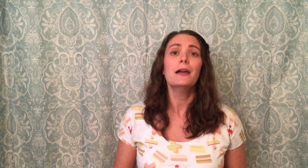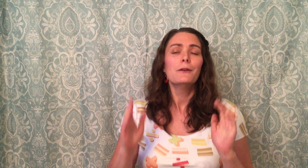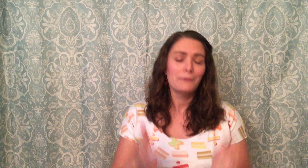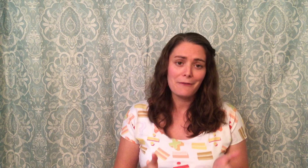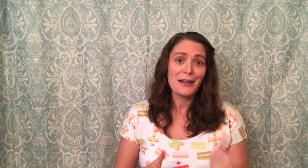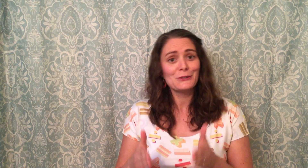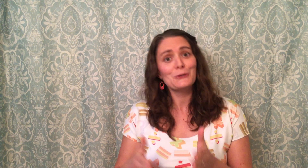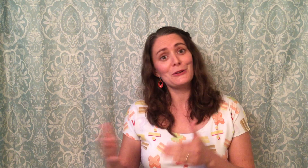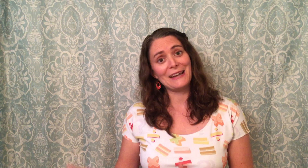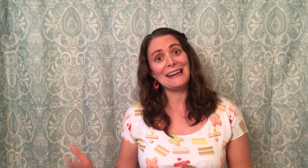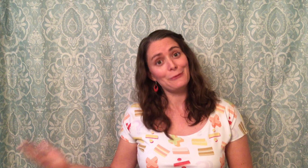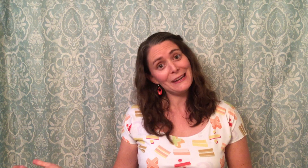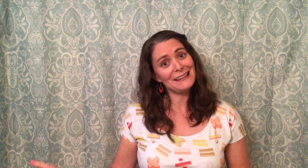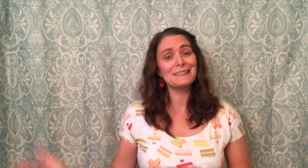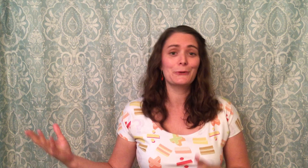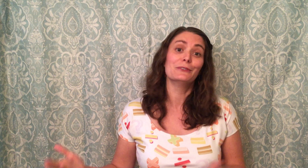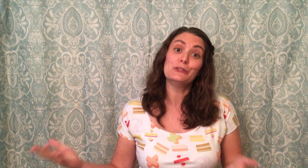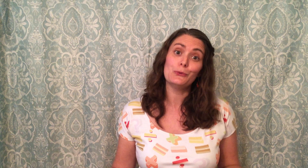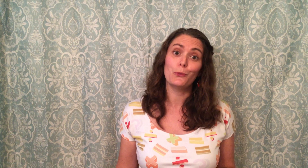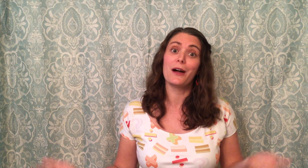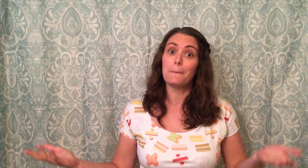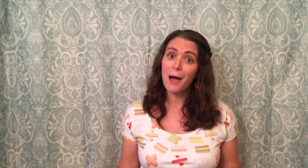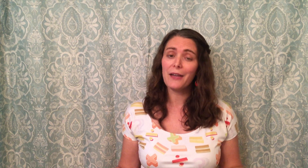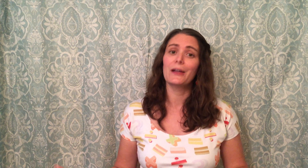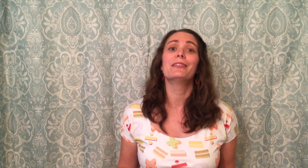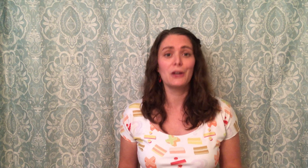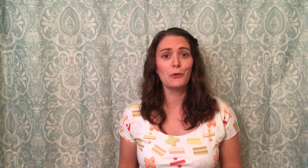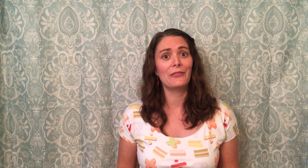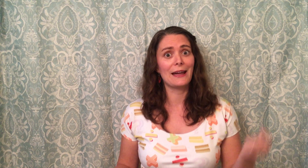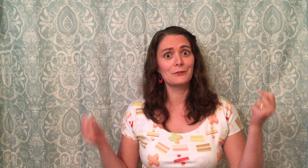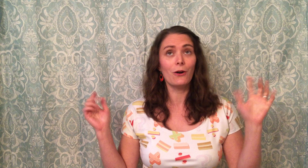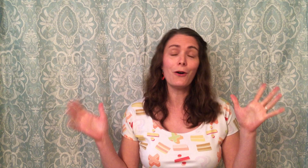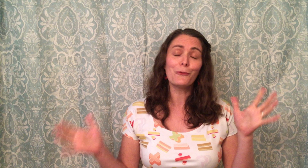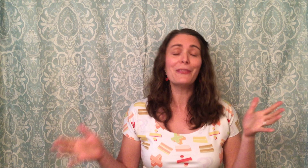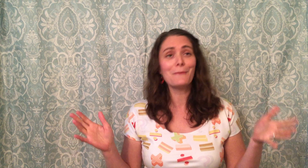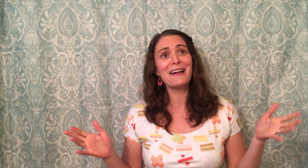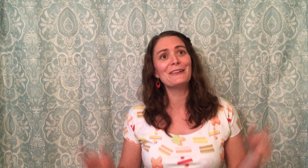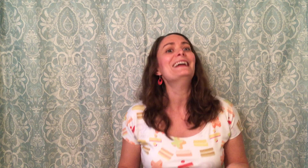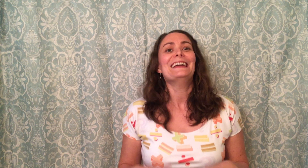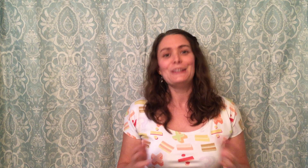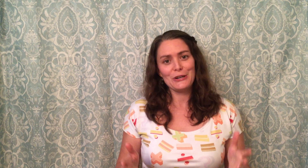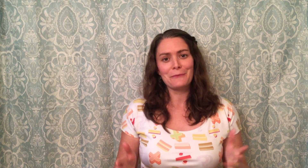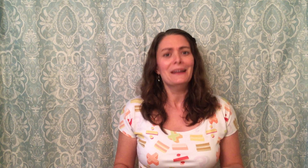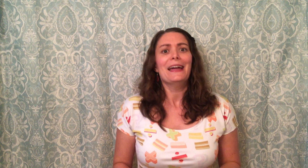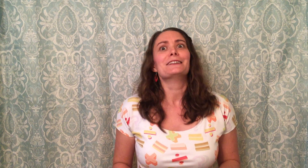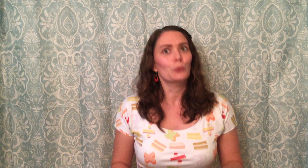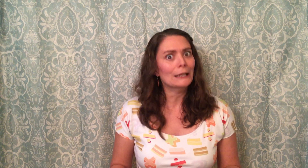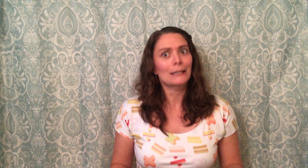5,280 feet is equivalent to one mile. And they know that they have to all run the mile in gym and it's a really